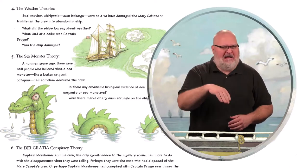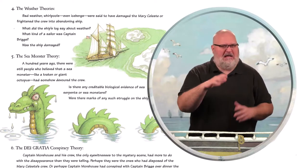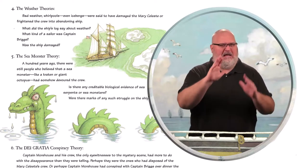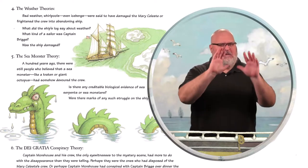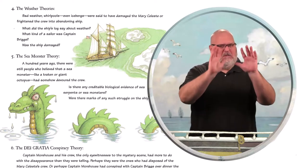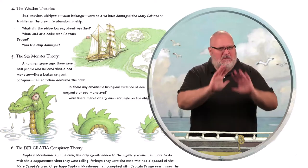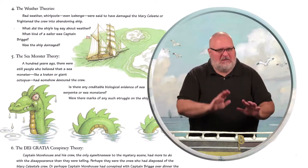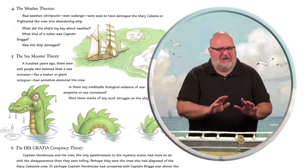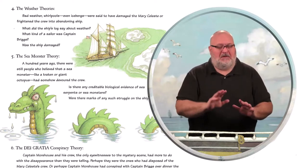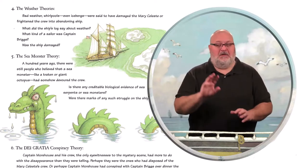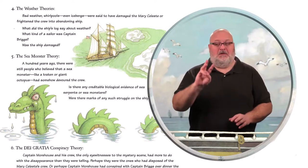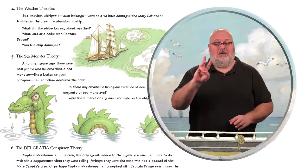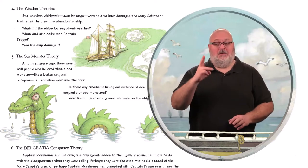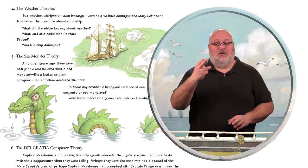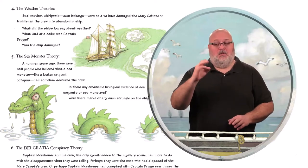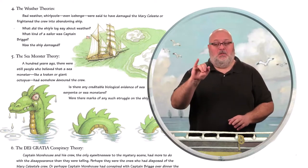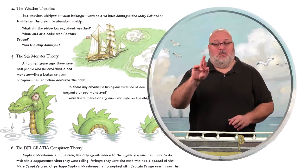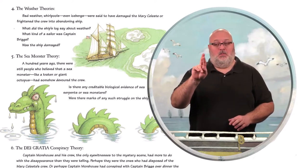The weather theories?